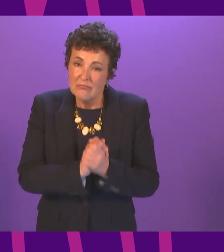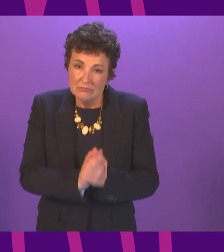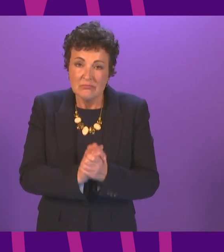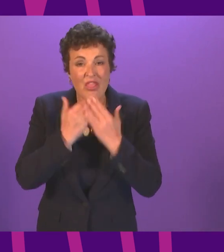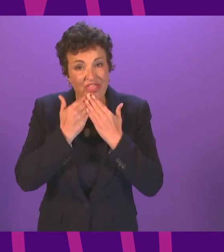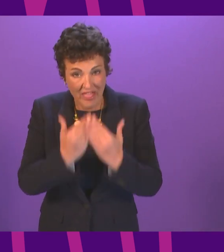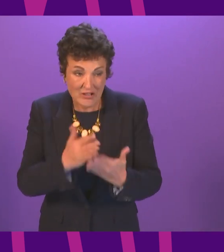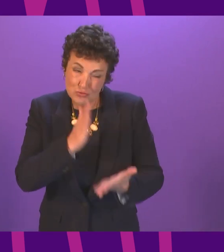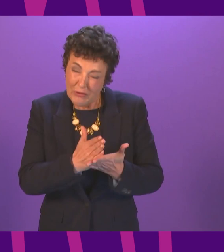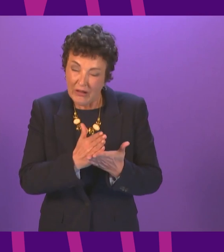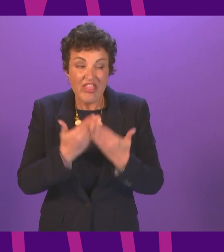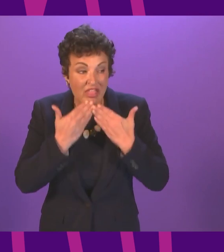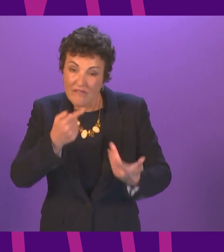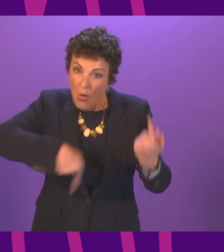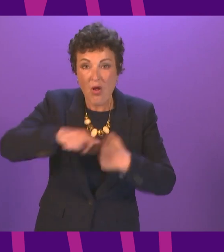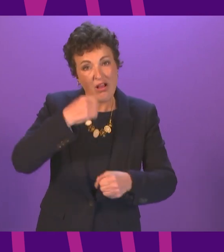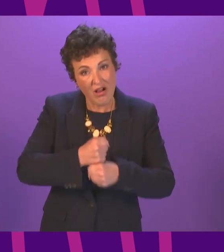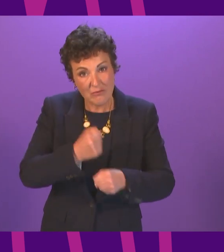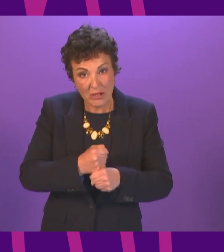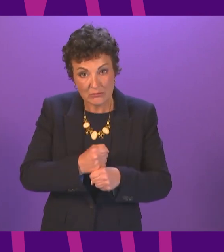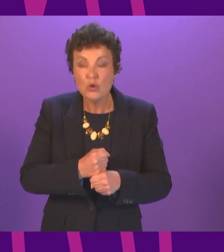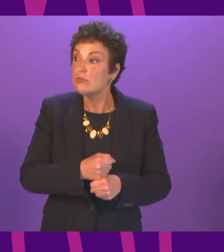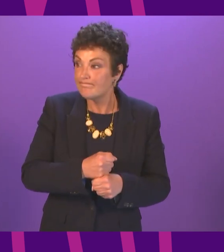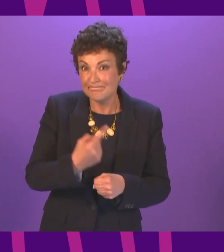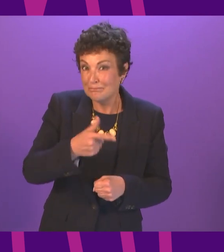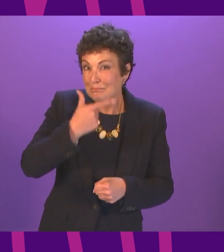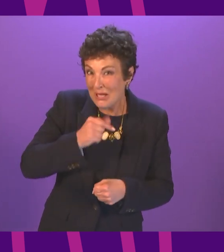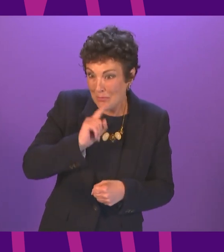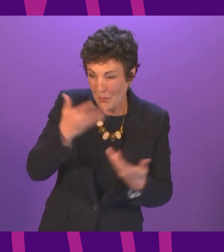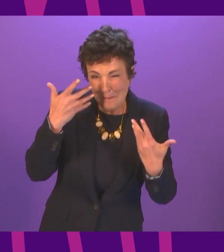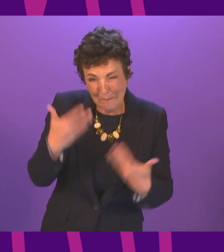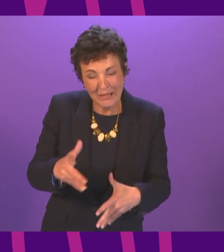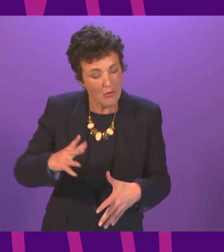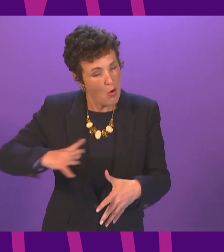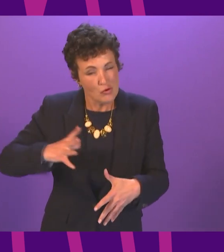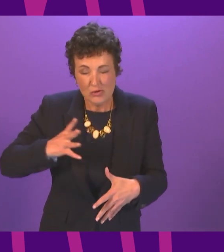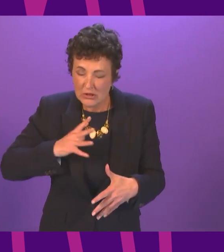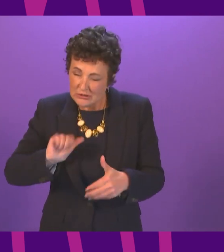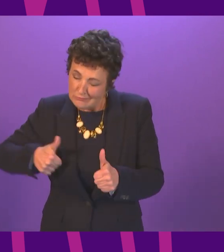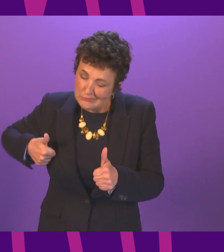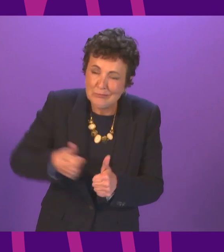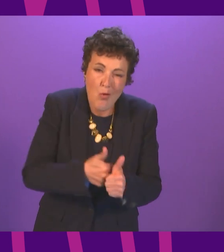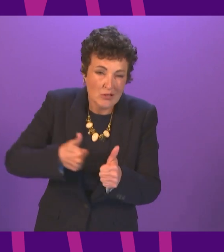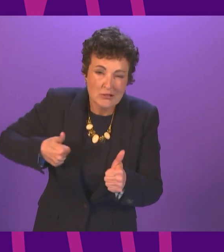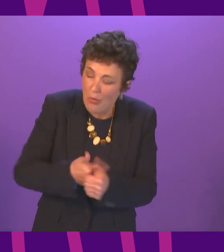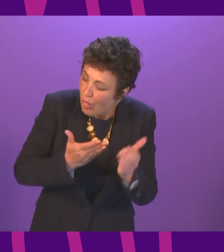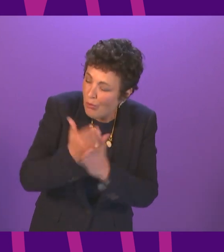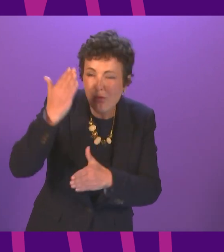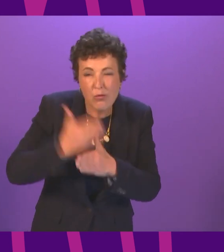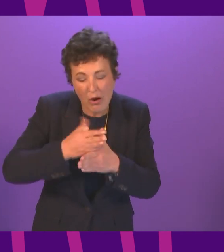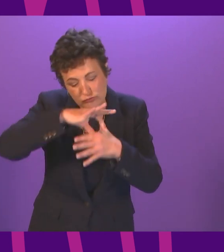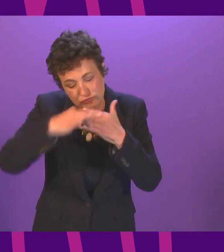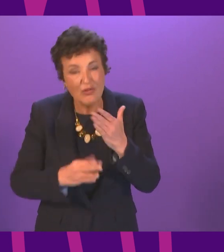the thanks of the whole government to all who have already committed so much to supporting the country throughout the pandemic and continue to do so